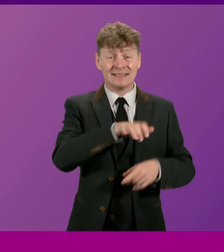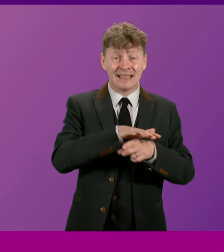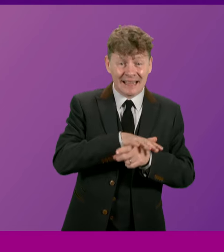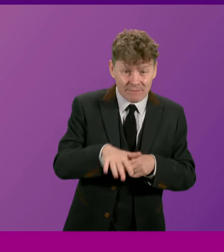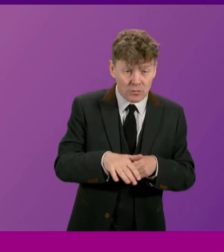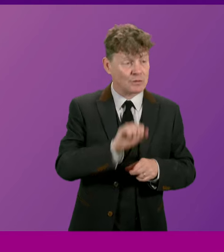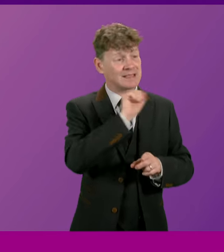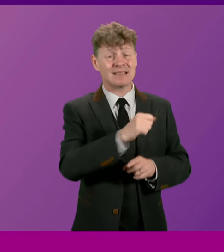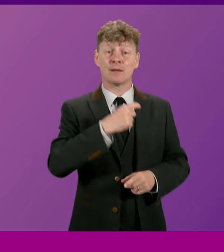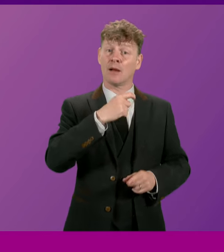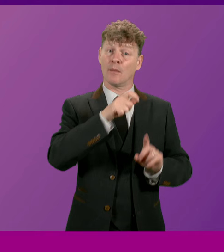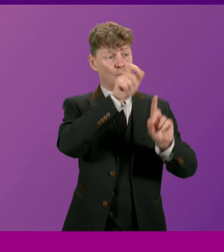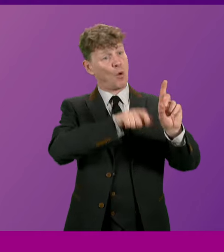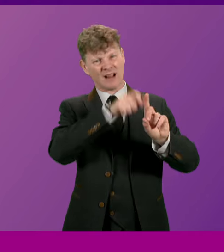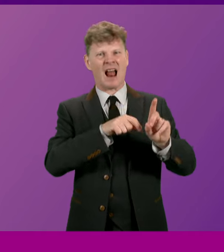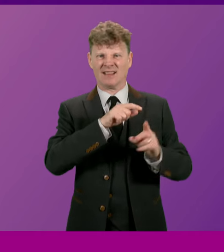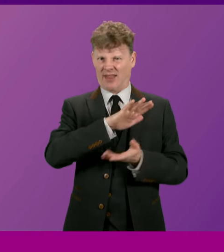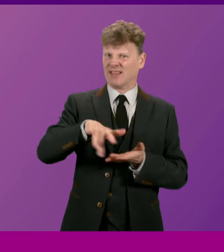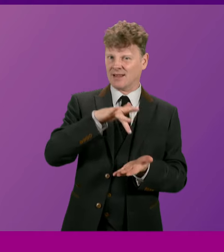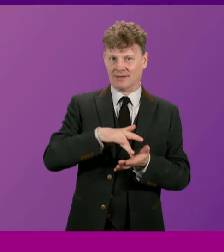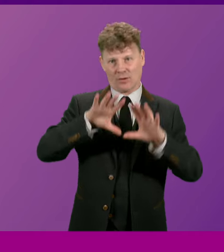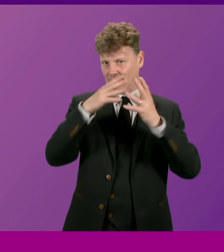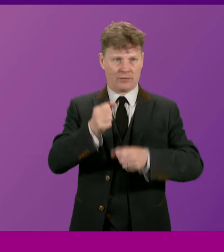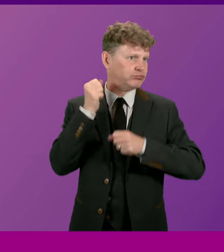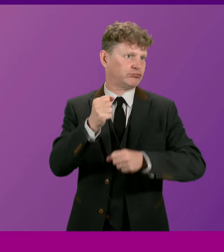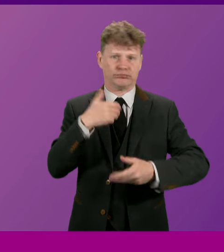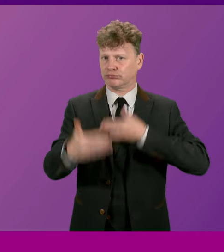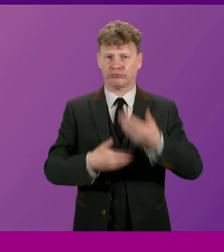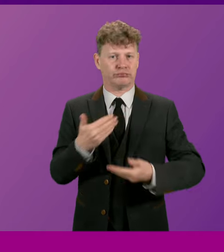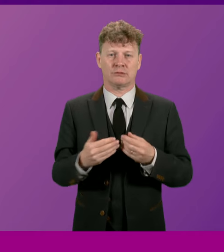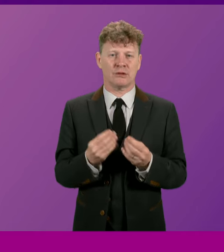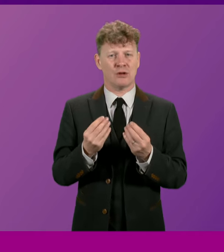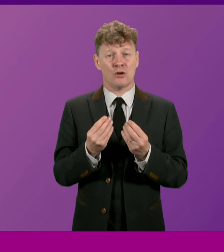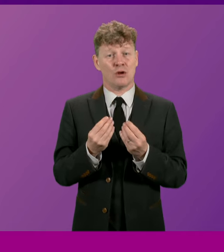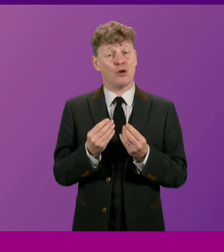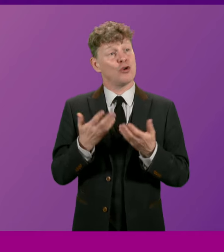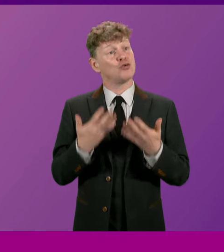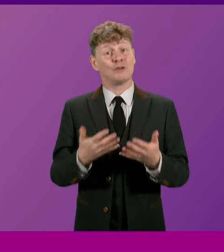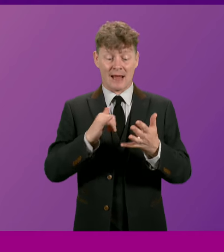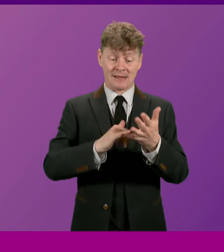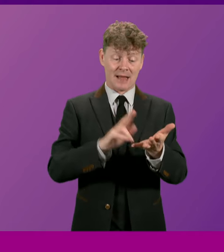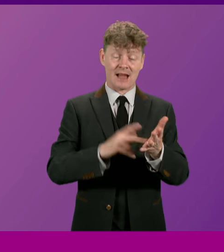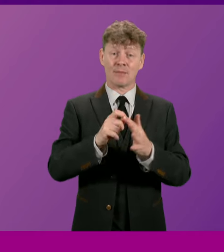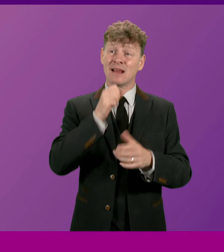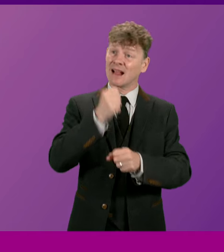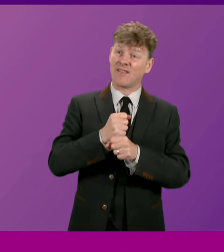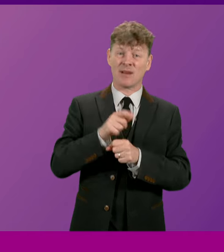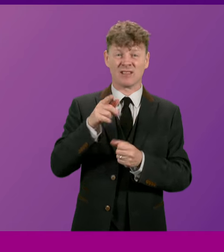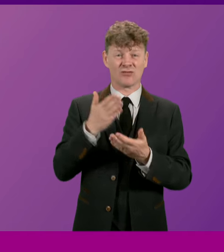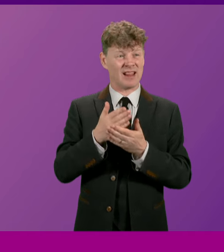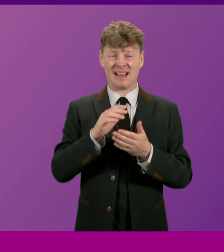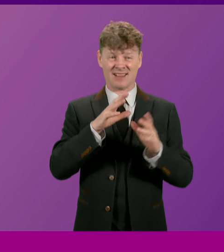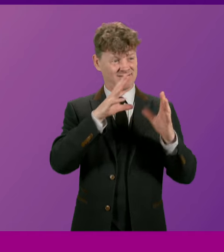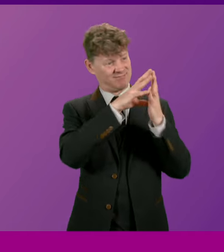personality were all at the centre of that. In so many ways, today's SNP government is one in his